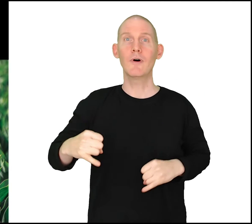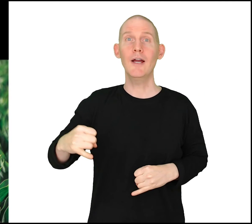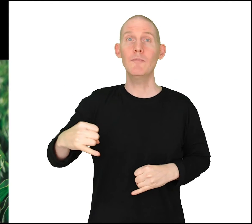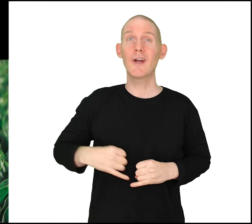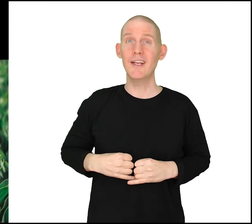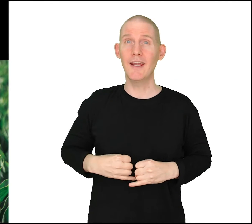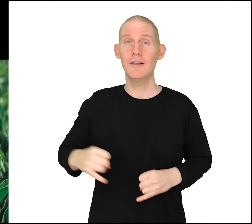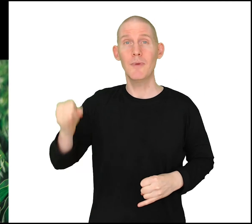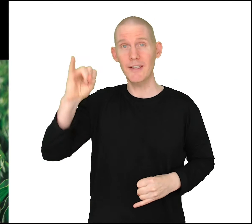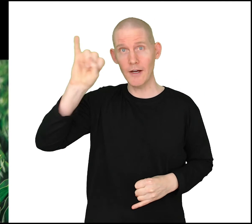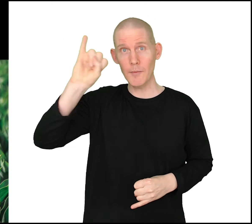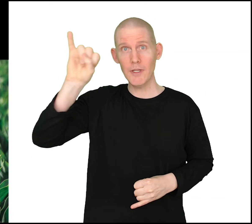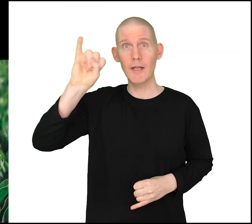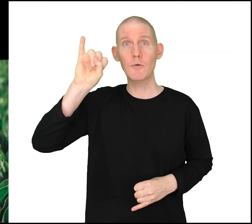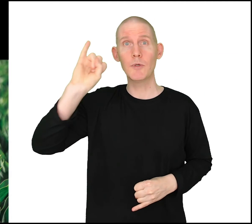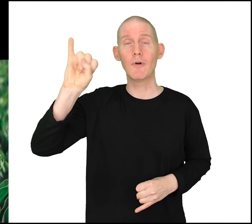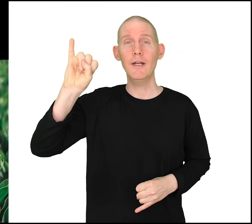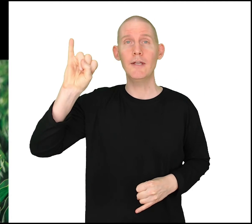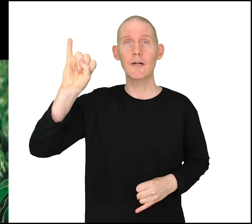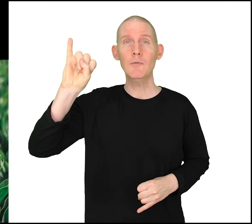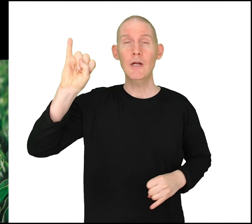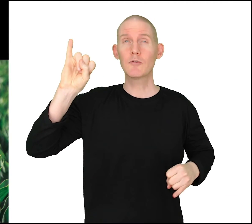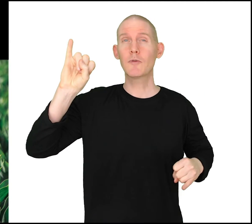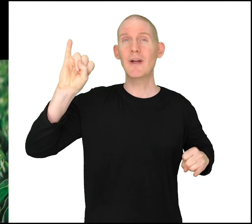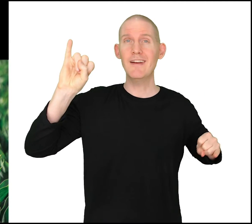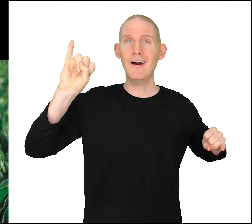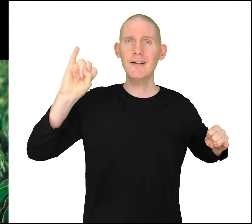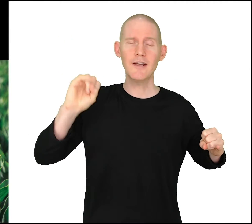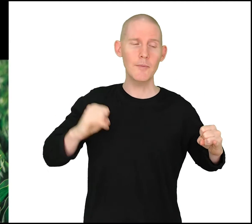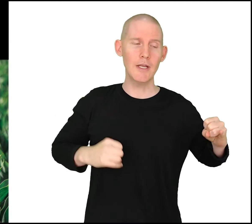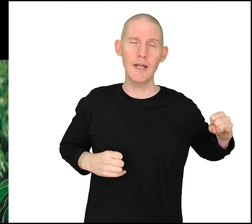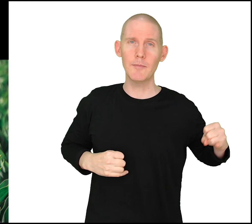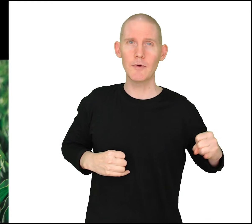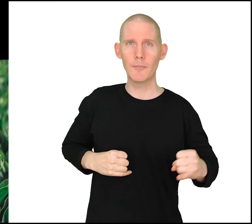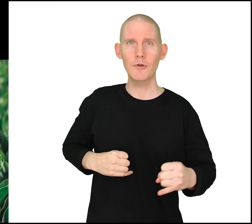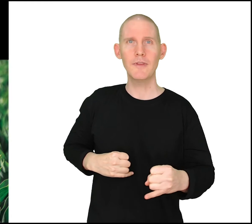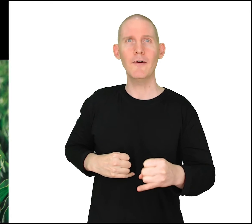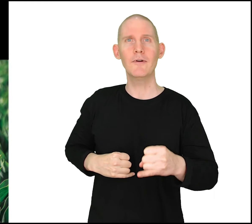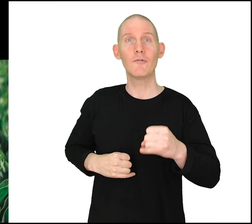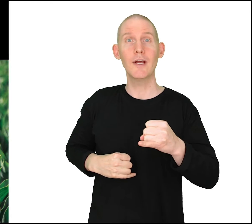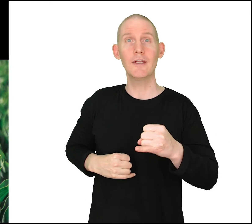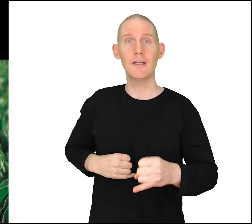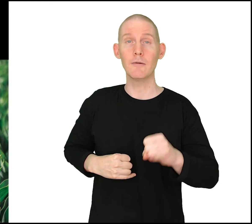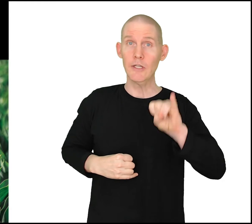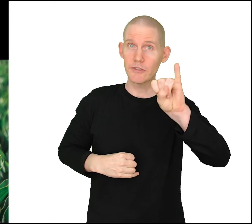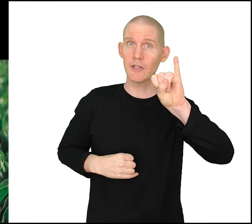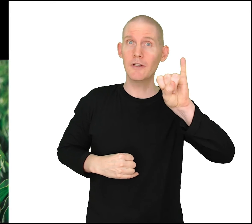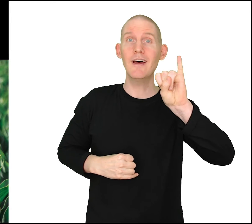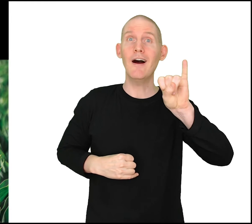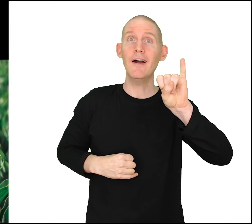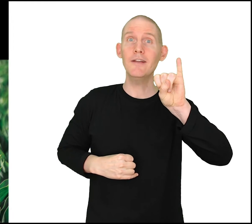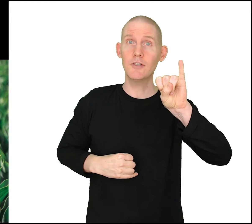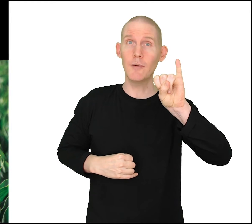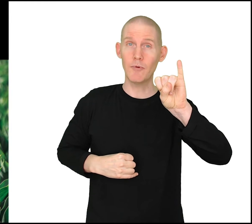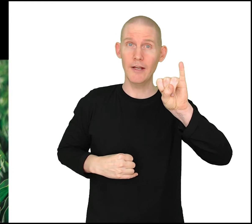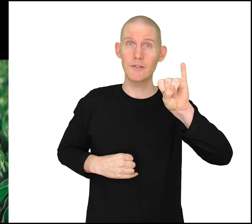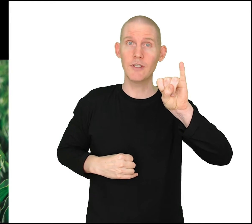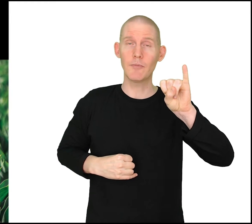i'm right-handed my dominant hand will be right here so with my non-dominant hand i'm going to put that one right here still in the eye shape hand shape right